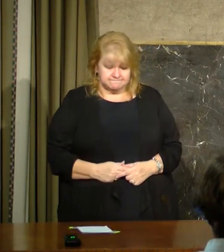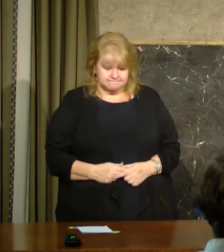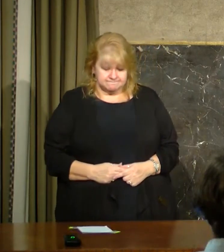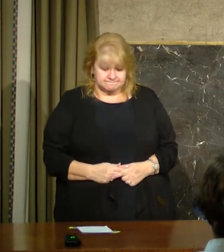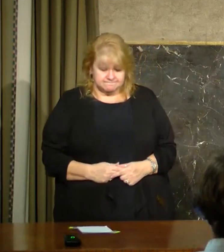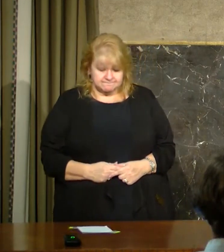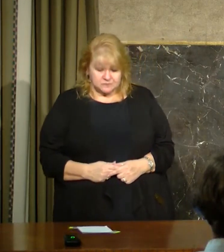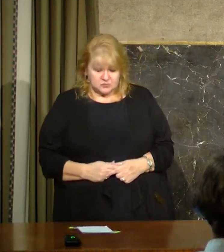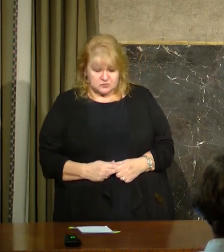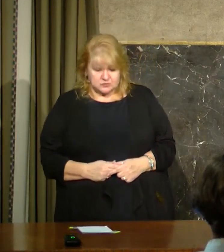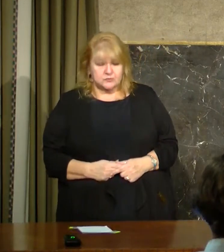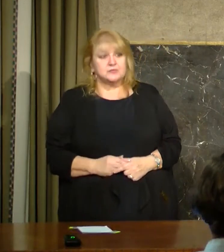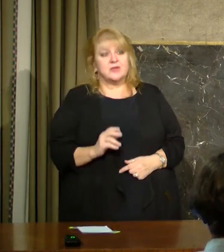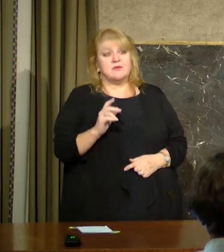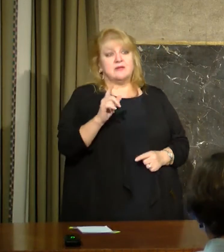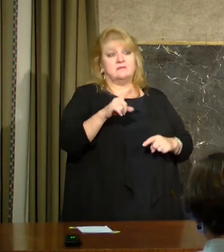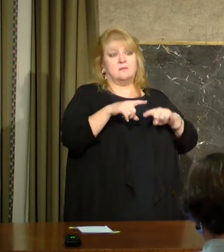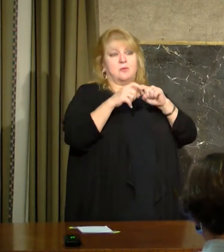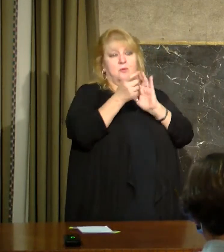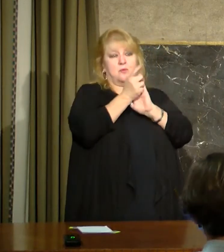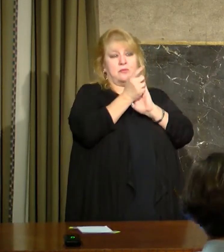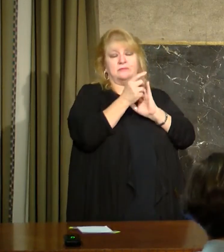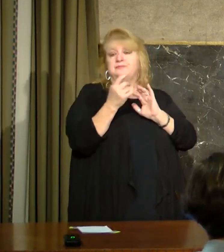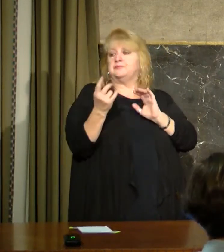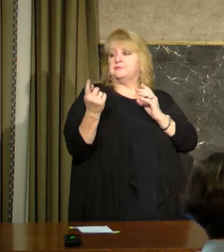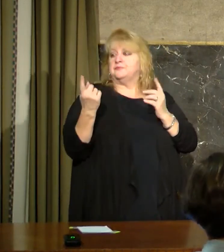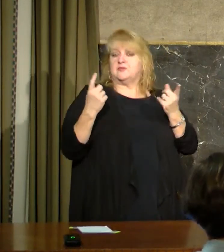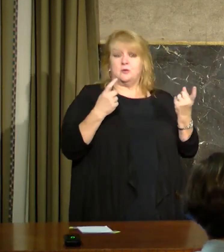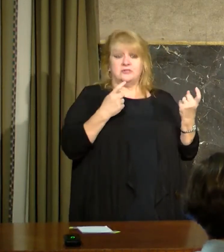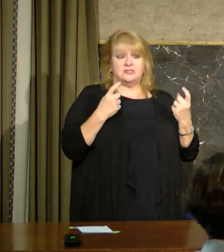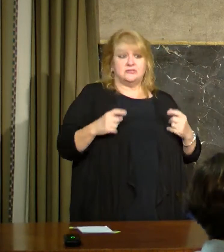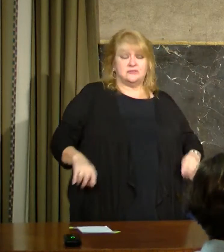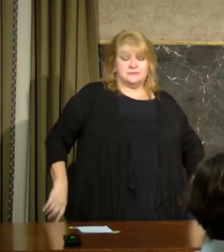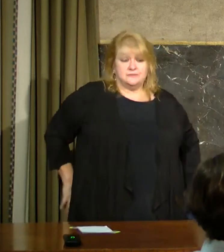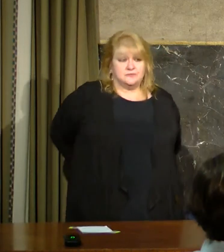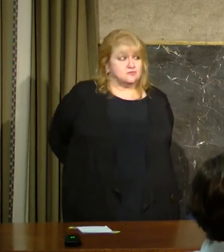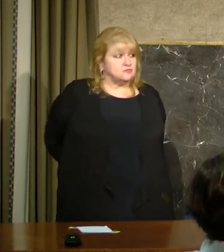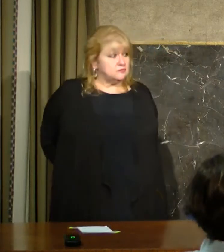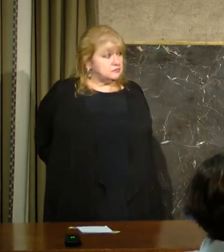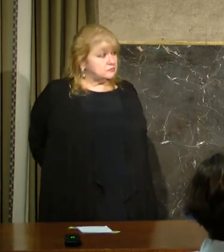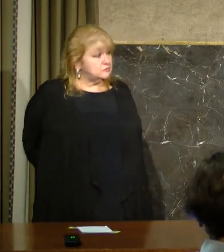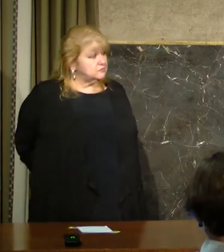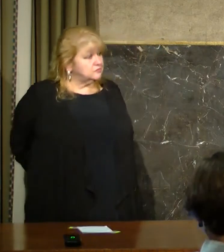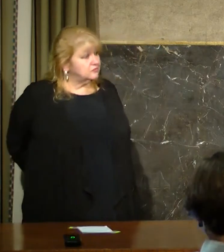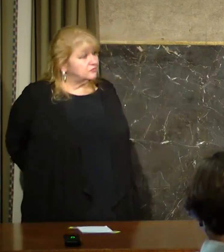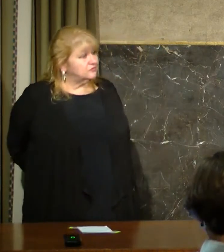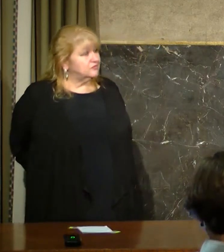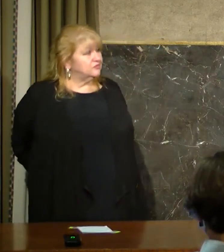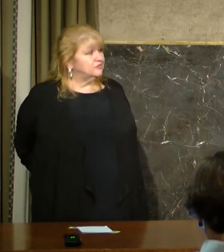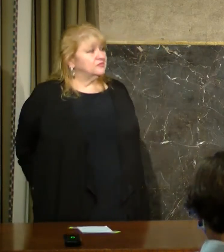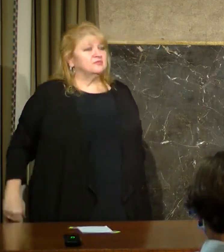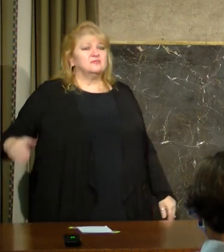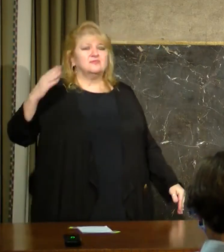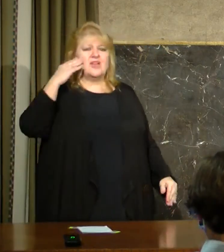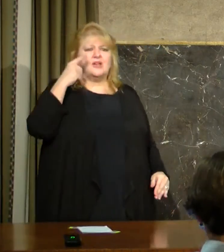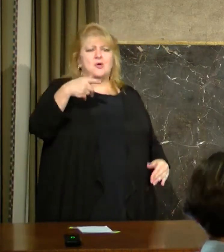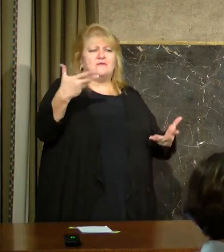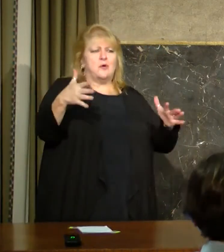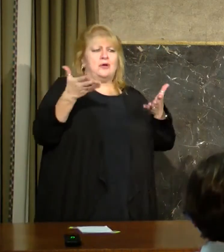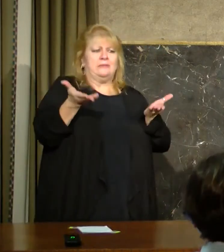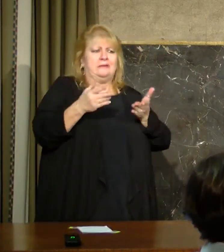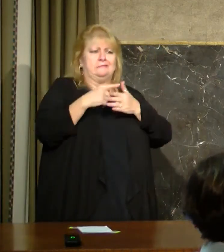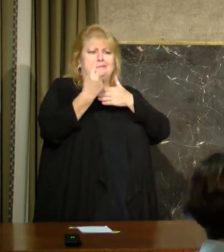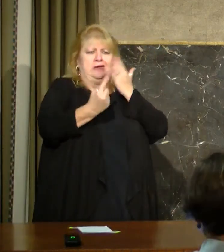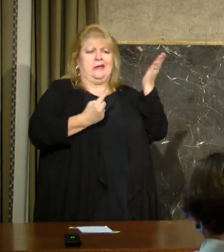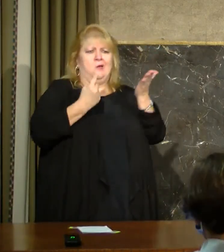OK, I'm going to pause there and take some questions for a few minutes. I know we've already been here for about 50 minutes or so.